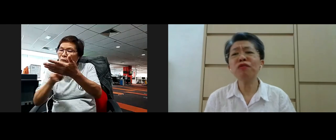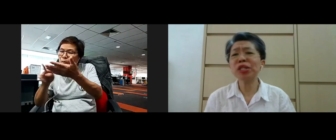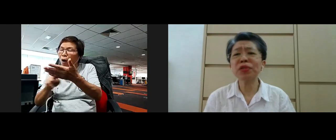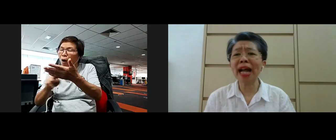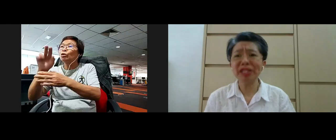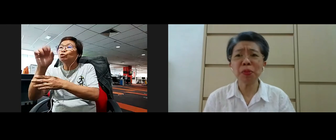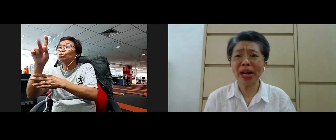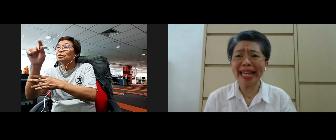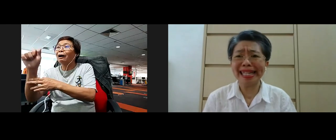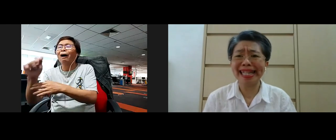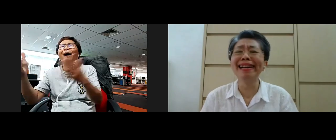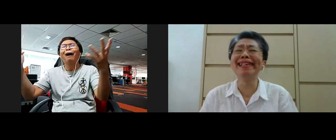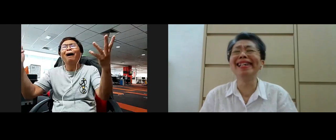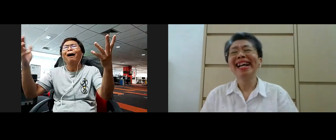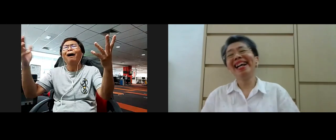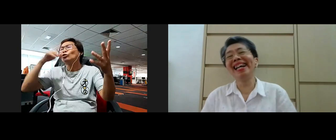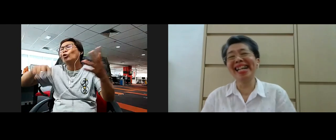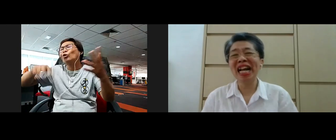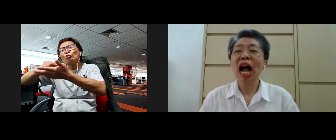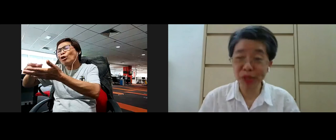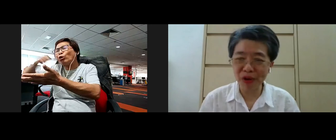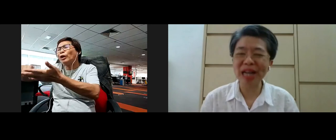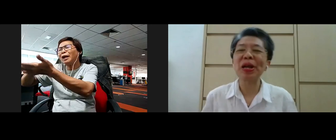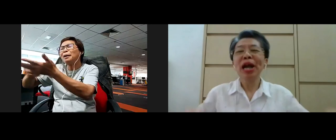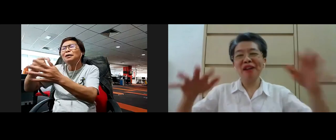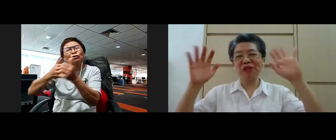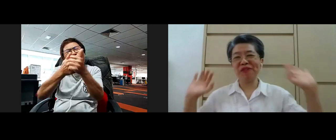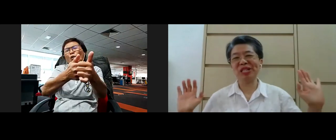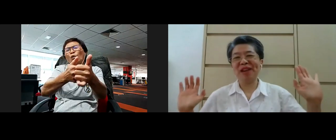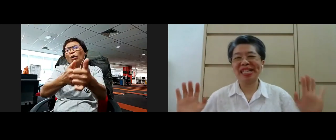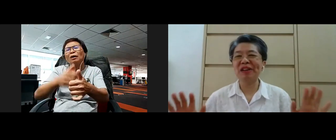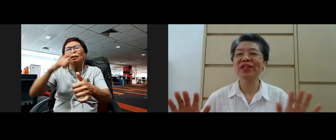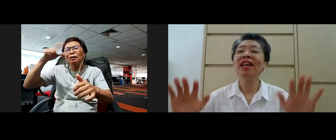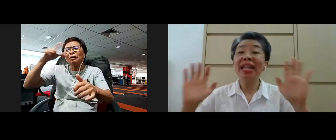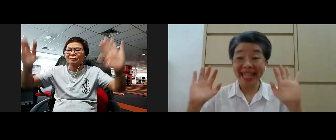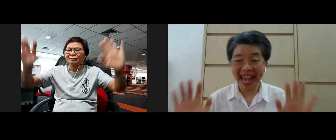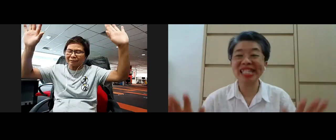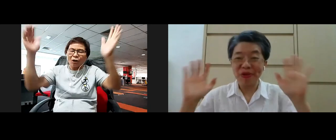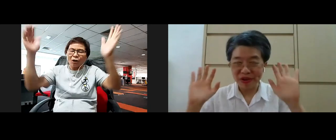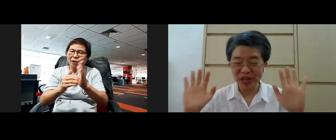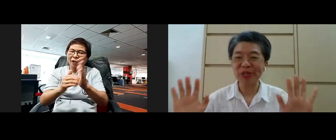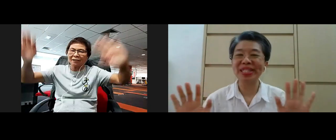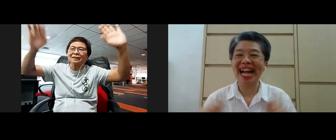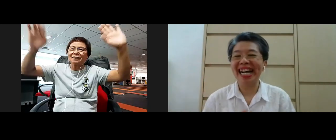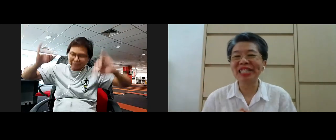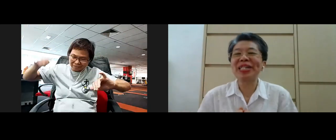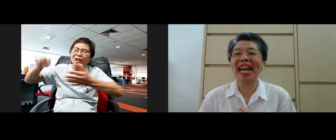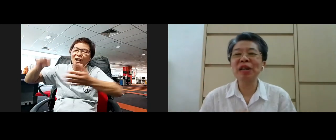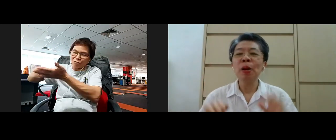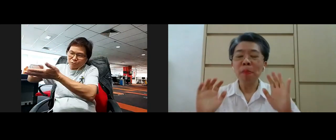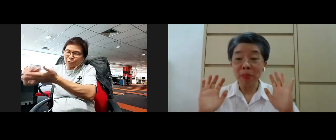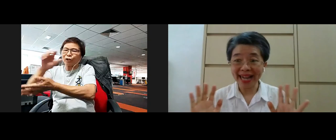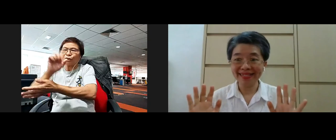don't read Suta just practice I'm sorry I rephrased myself okay yes go and read Suta